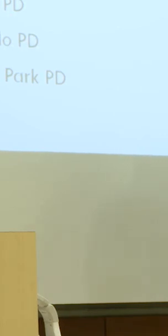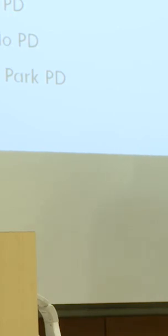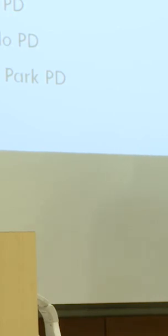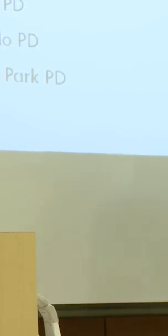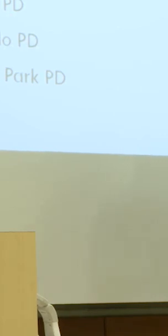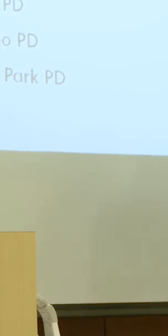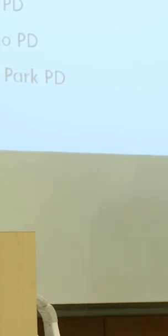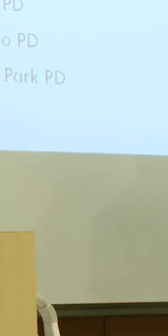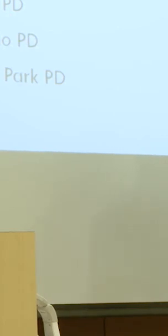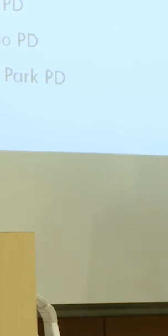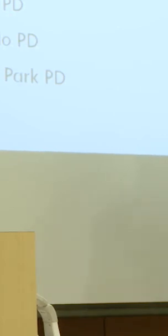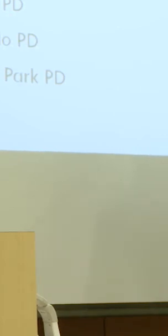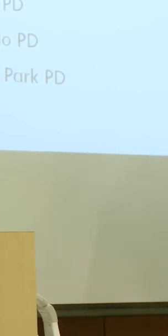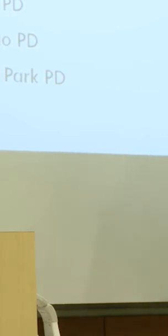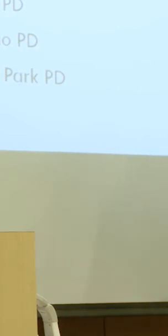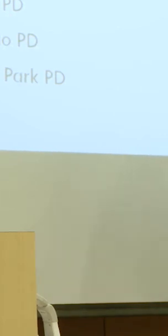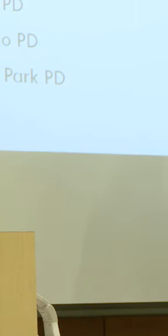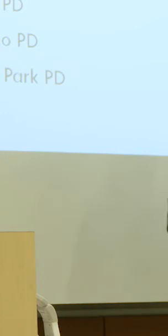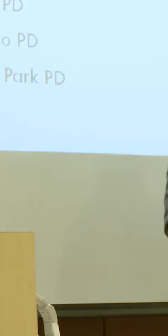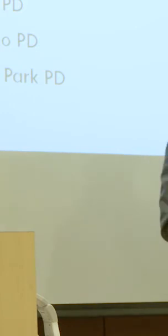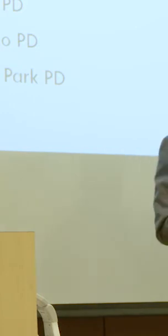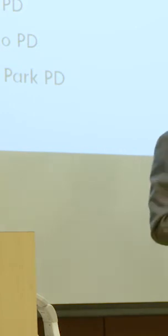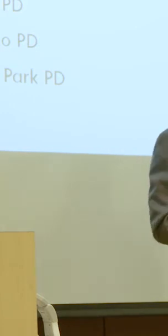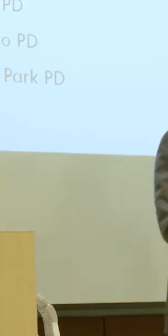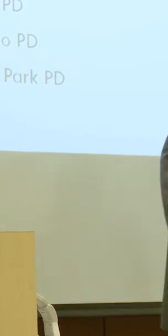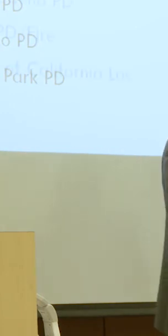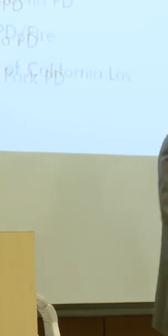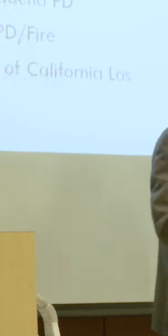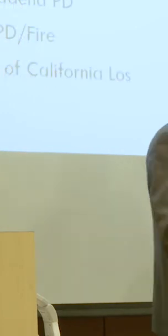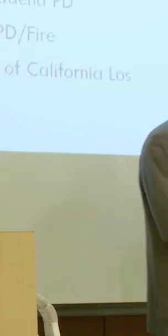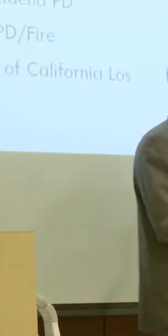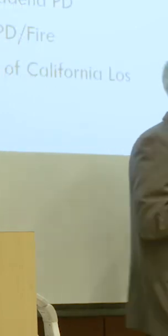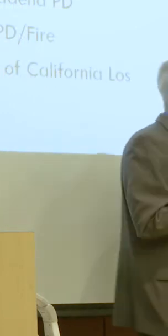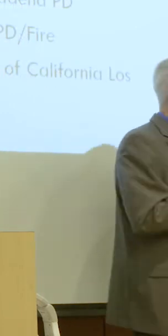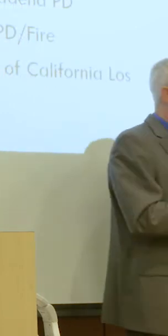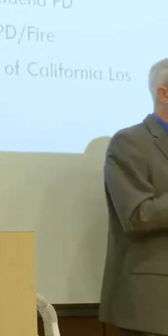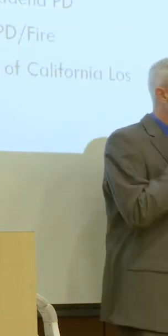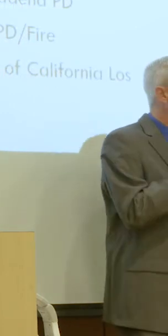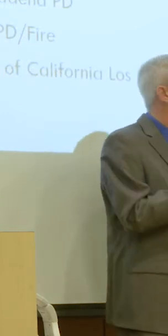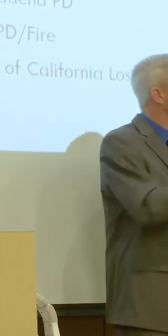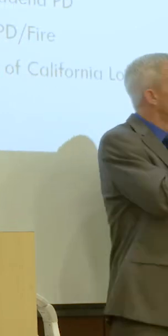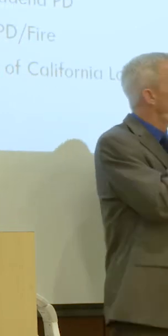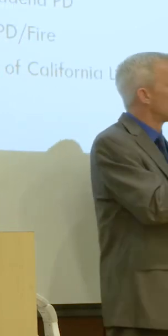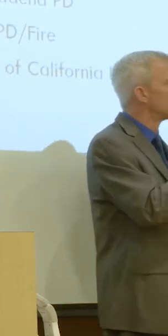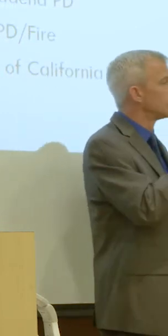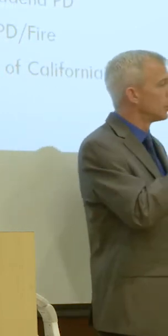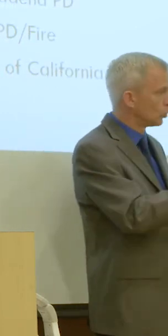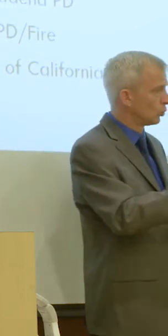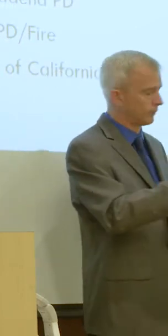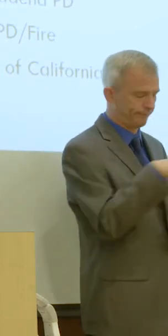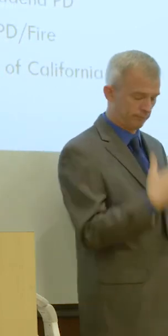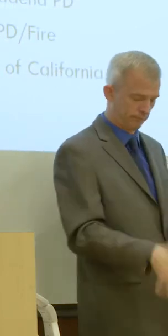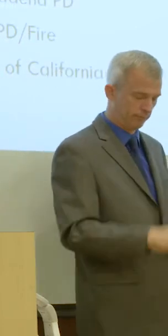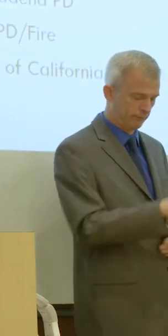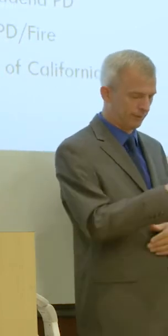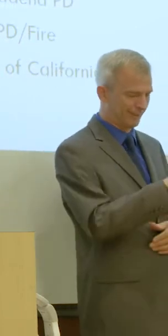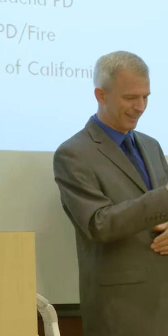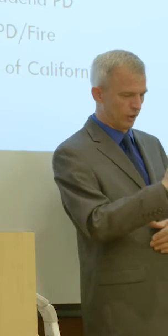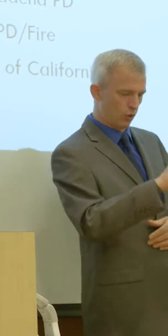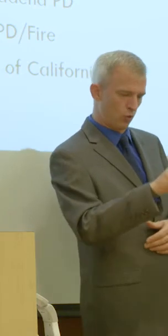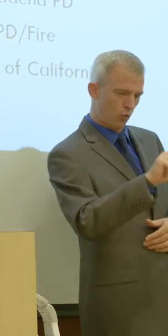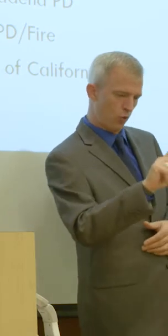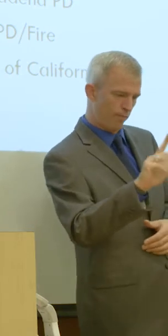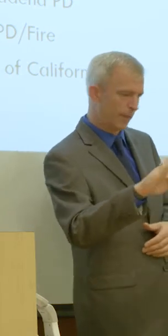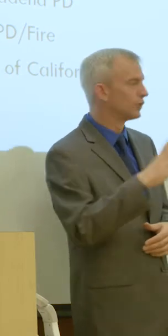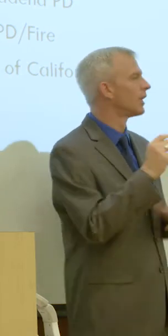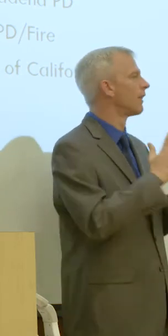with you. But first off, I wanted to start by saying thank you to CSU Long Beach and the City of Long Beach